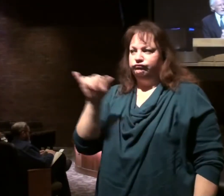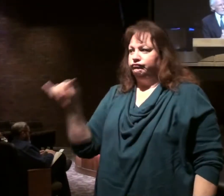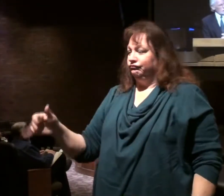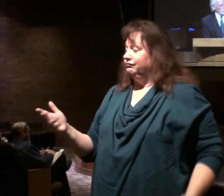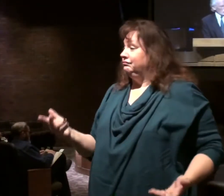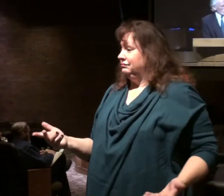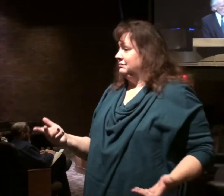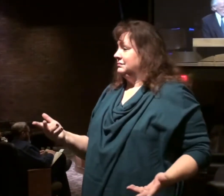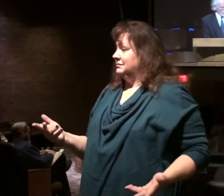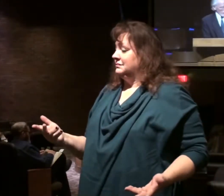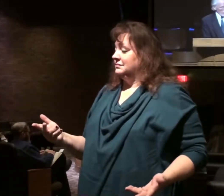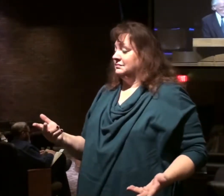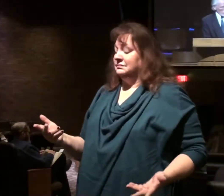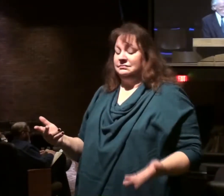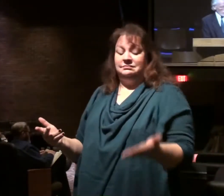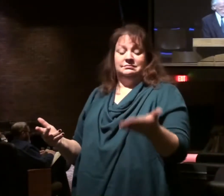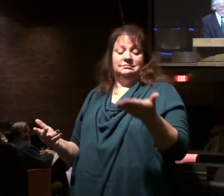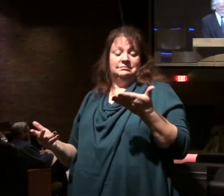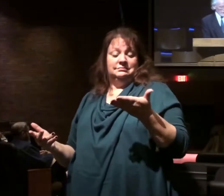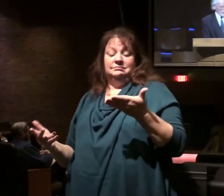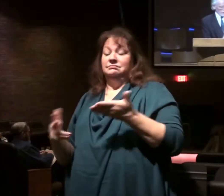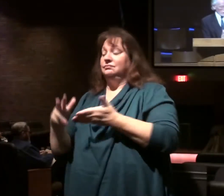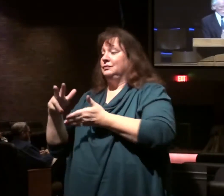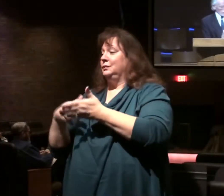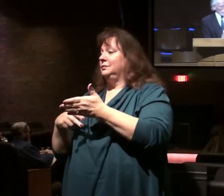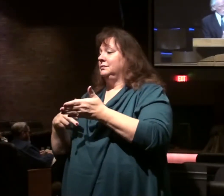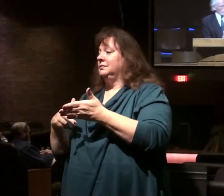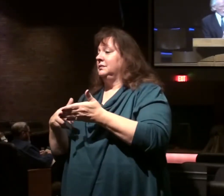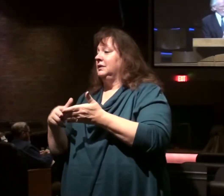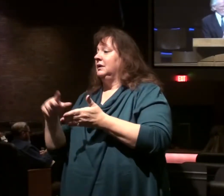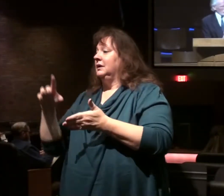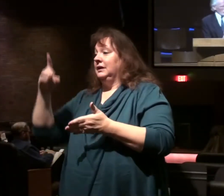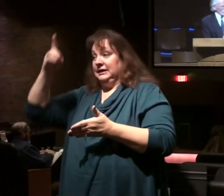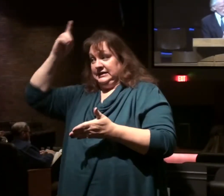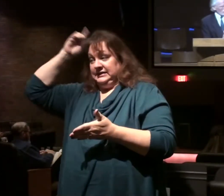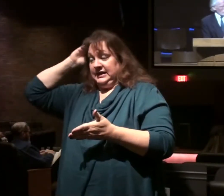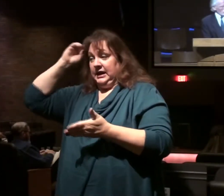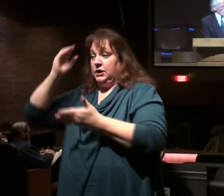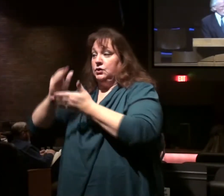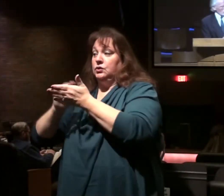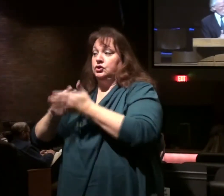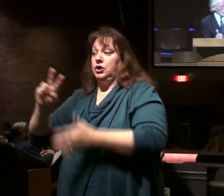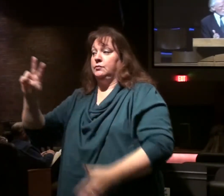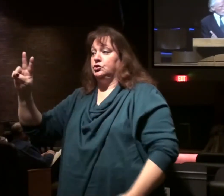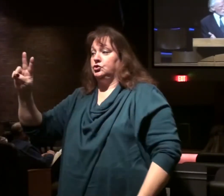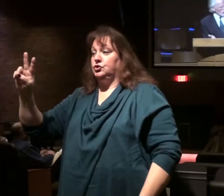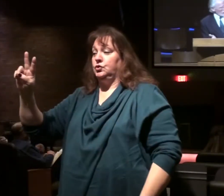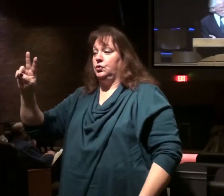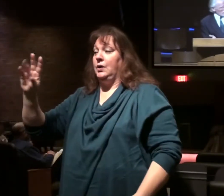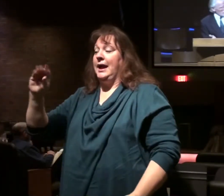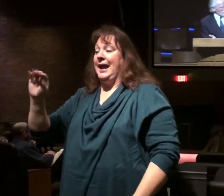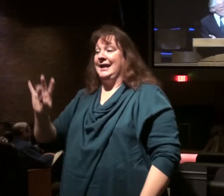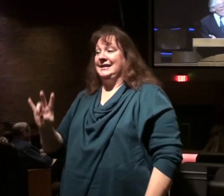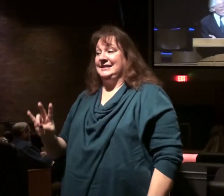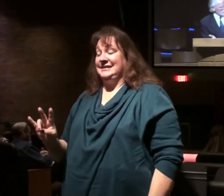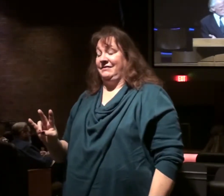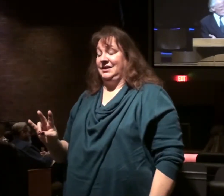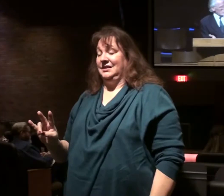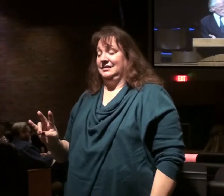And we just take it as it's explained. So in the book of Daniel, chapter 2 and chapter 7,